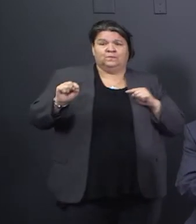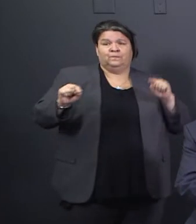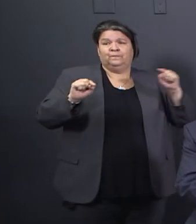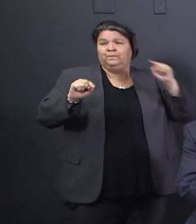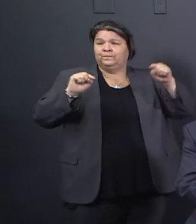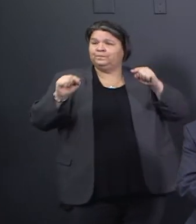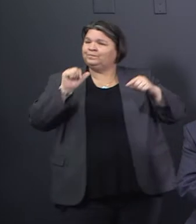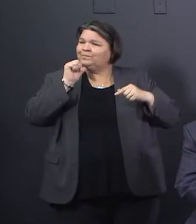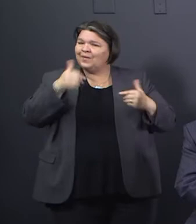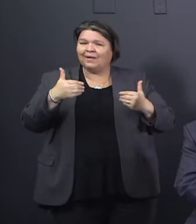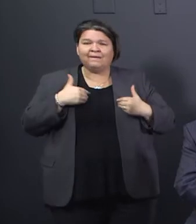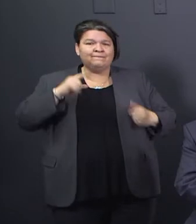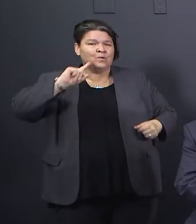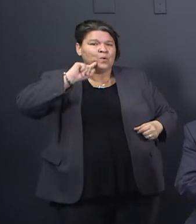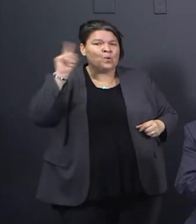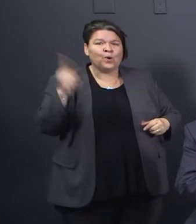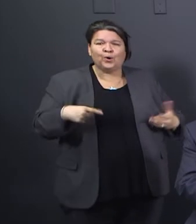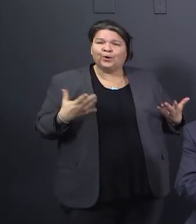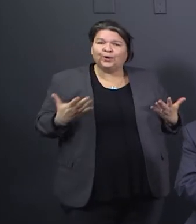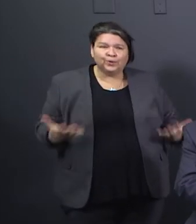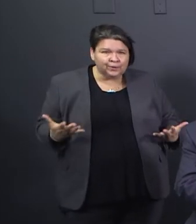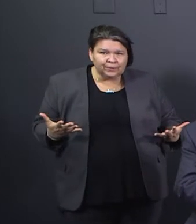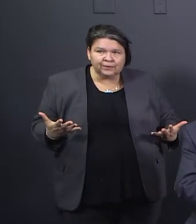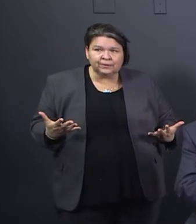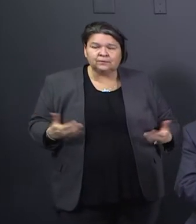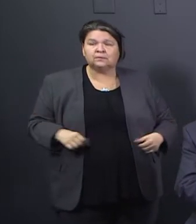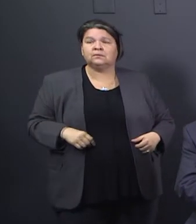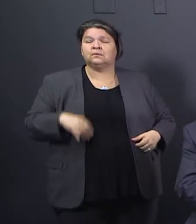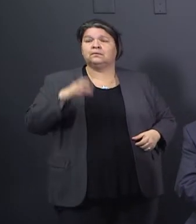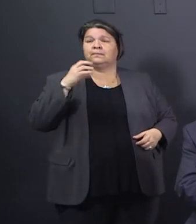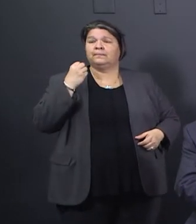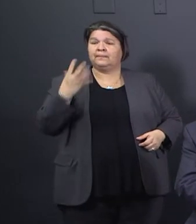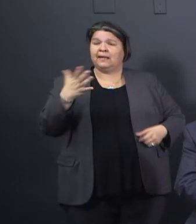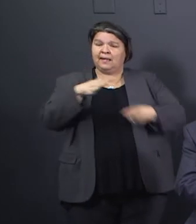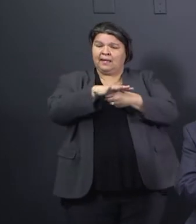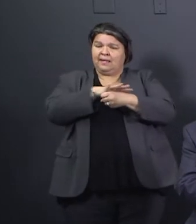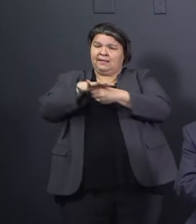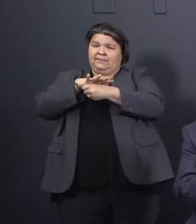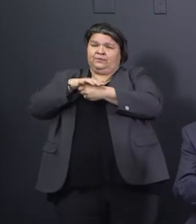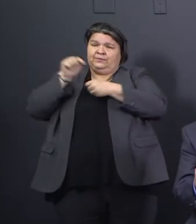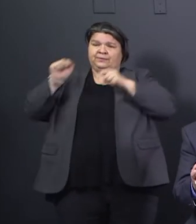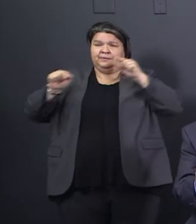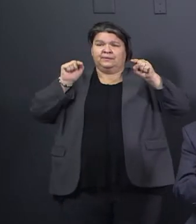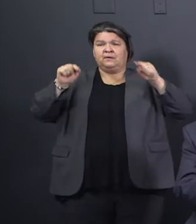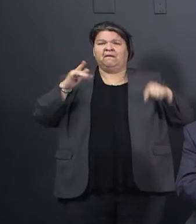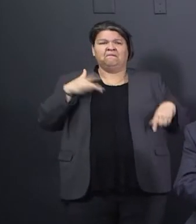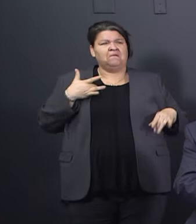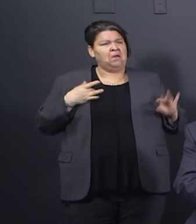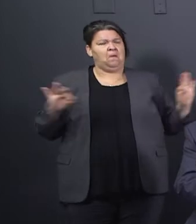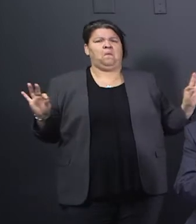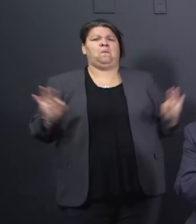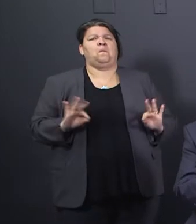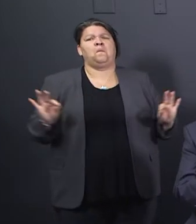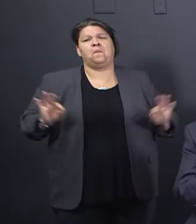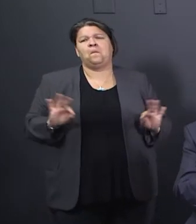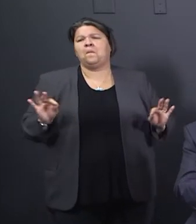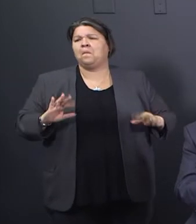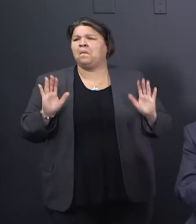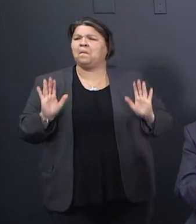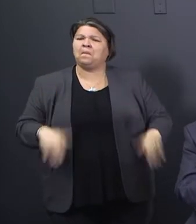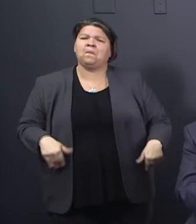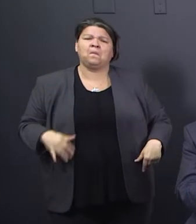issued his stay-at-home order. And so for them, it was very easy. It was not one of those things where they had to worry about